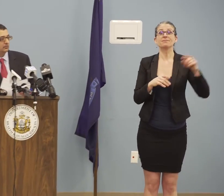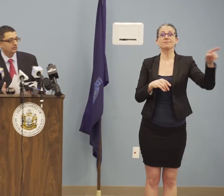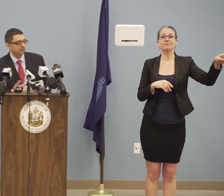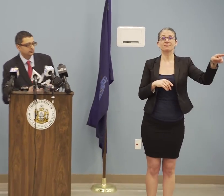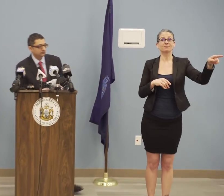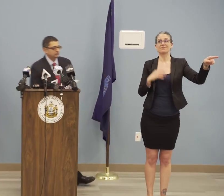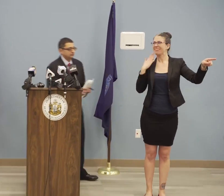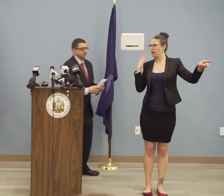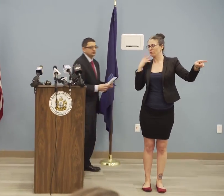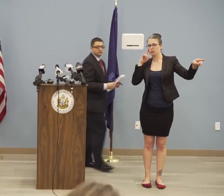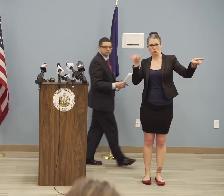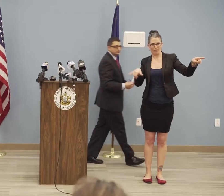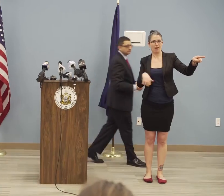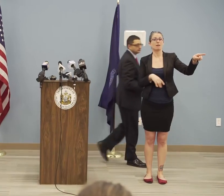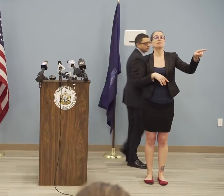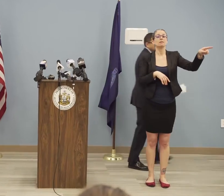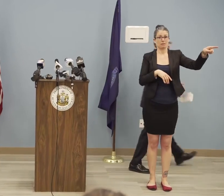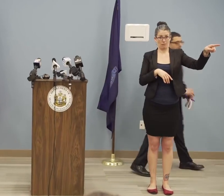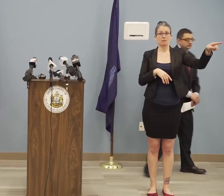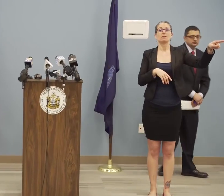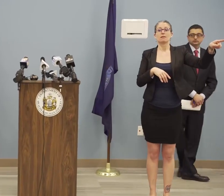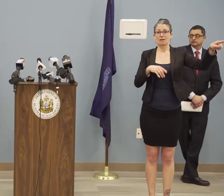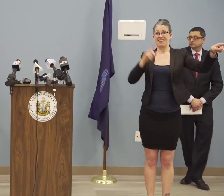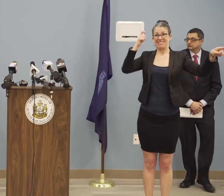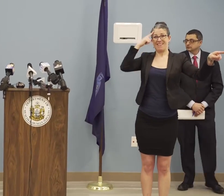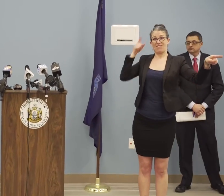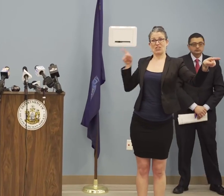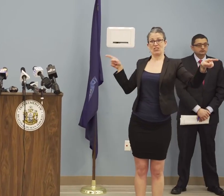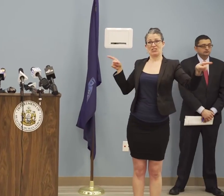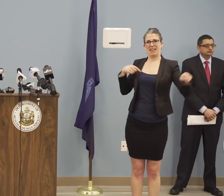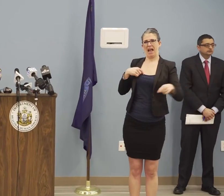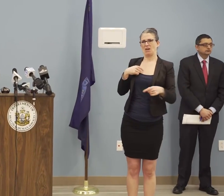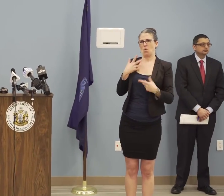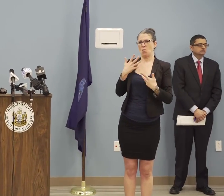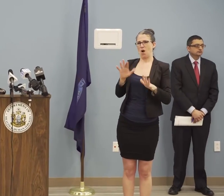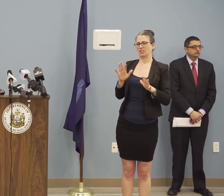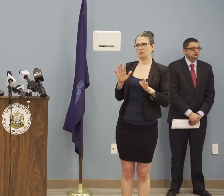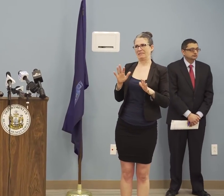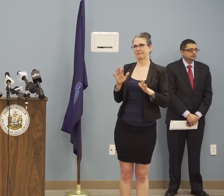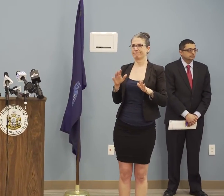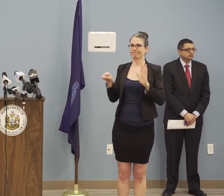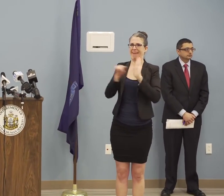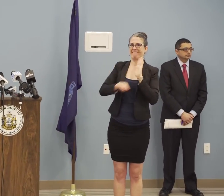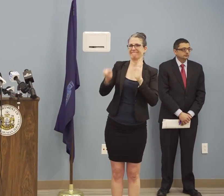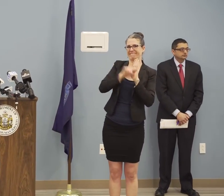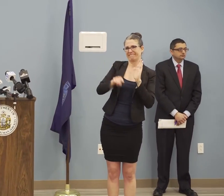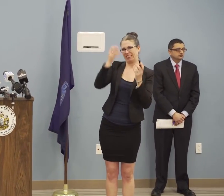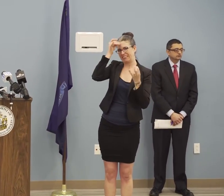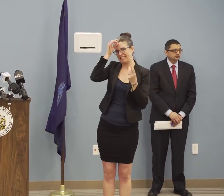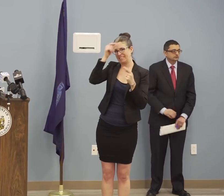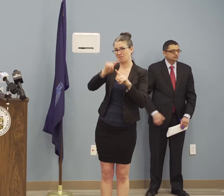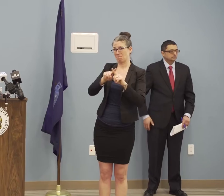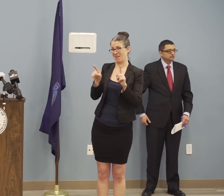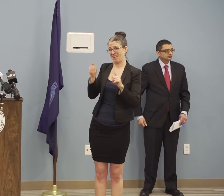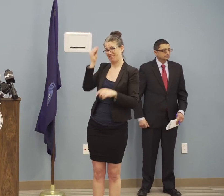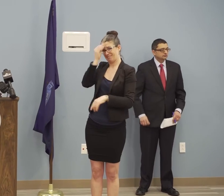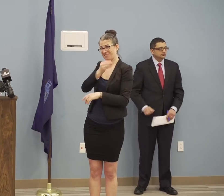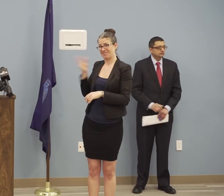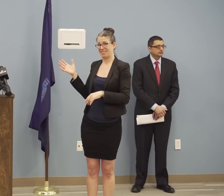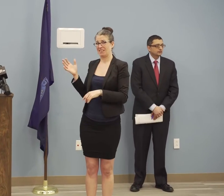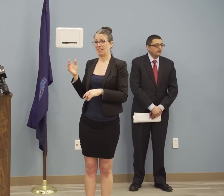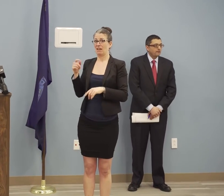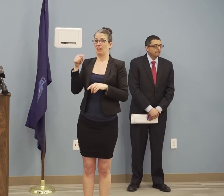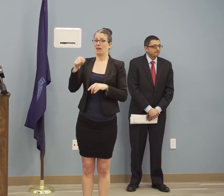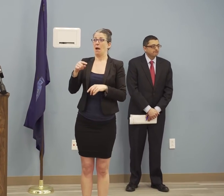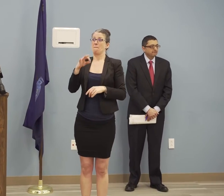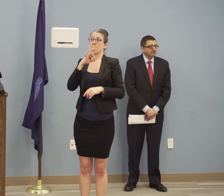Governor, I hate to be gloomy, but having heard some people say Maine needs to follow the example of some other states and